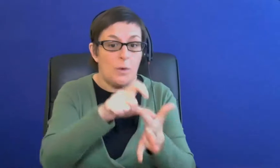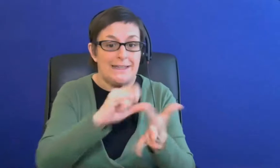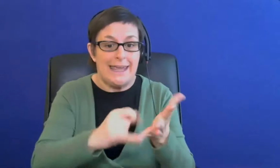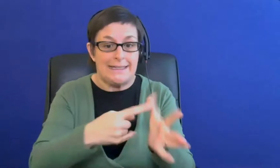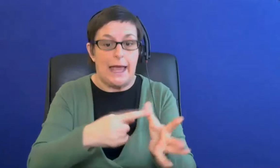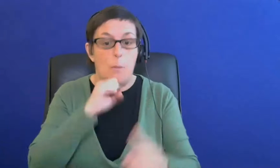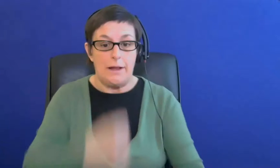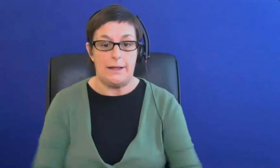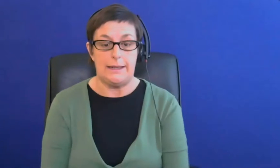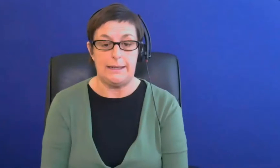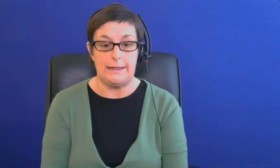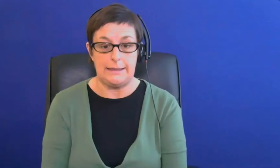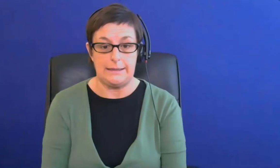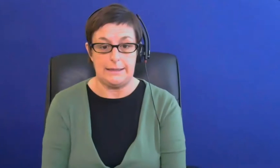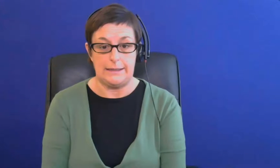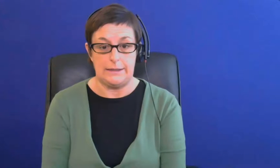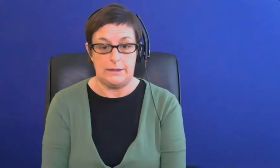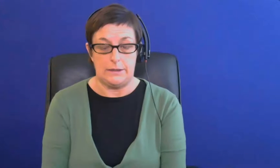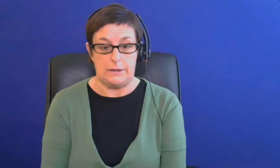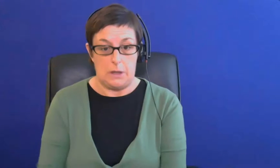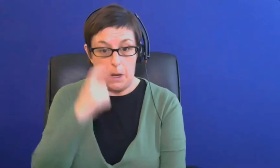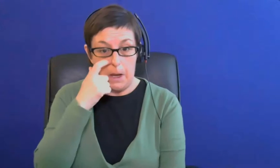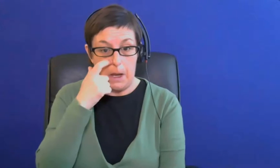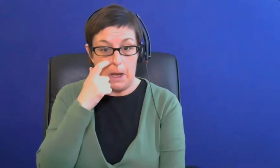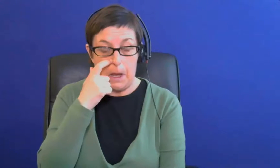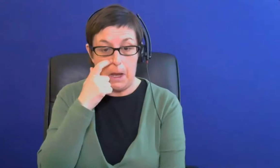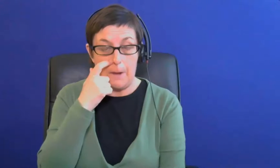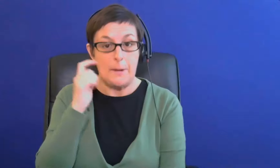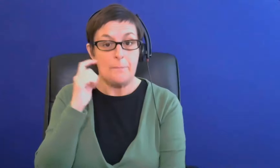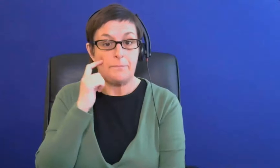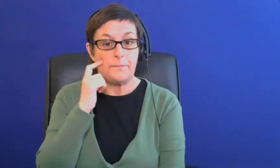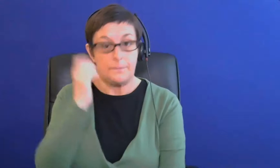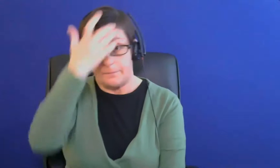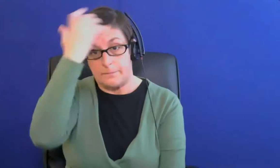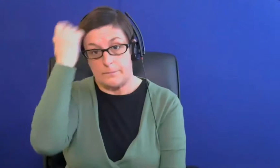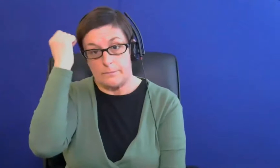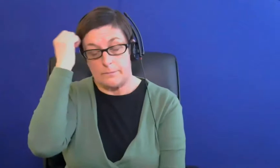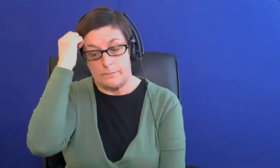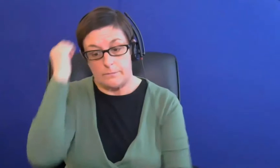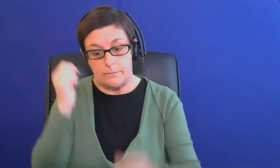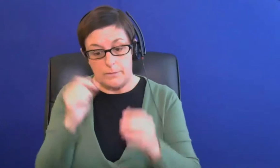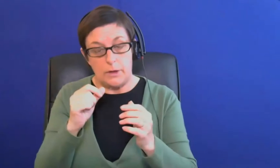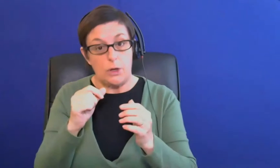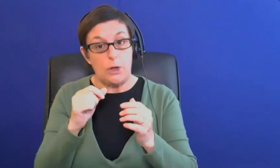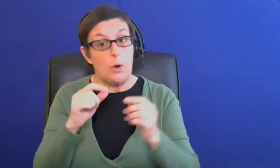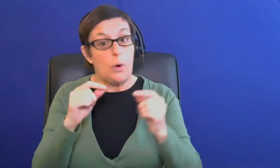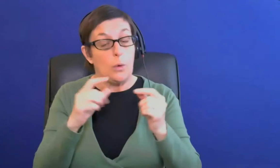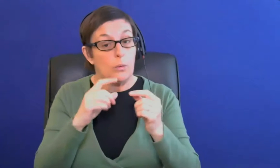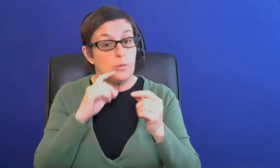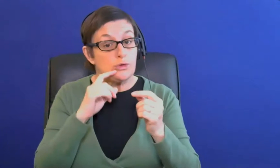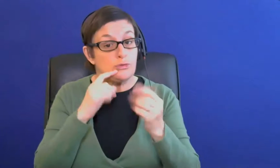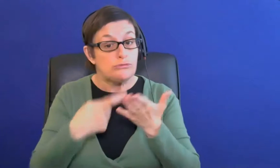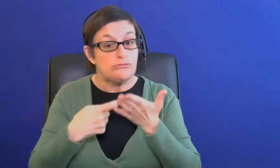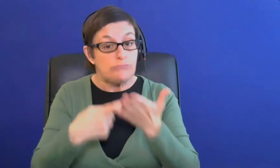um and would you recommend because you discussed those two forms with it that you had a form that could be taken to the